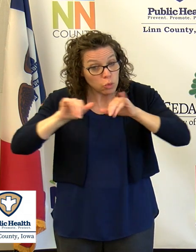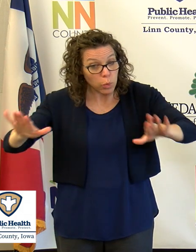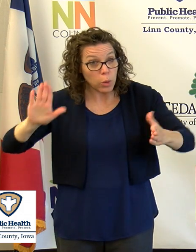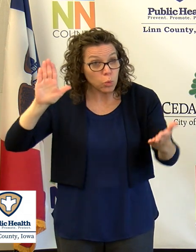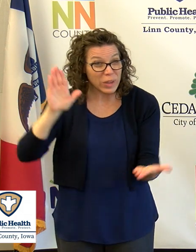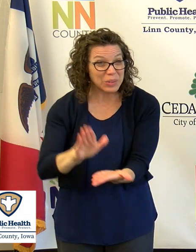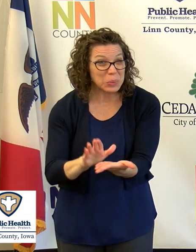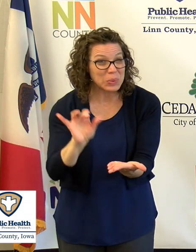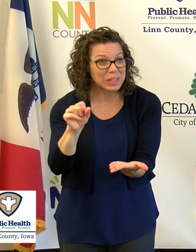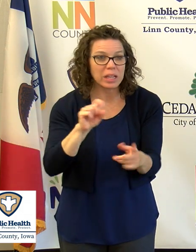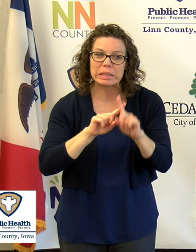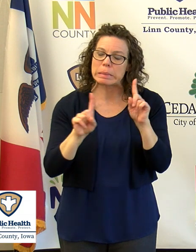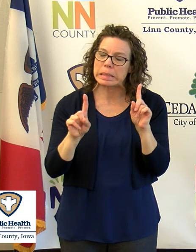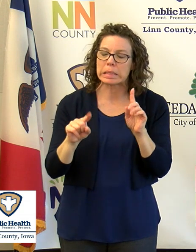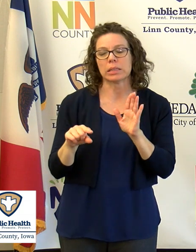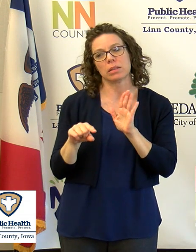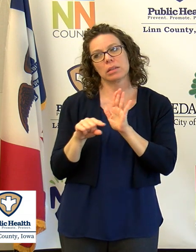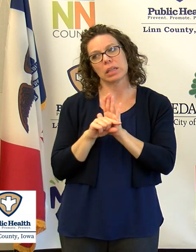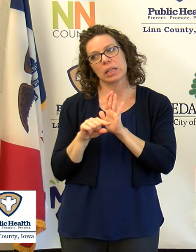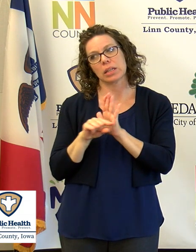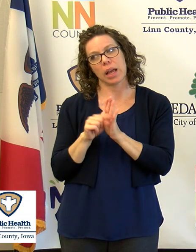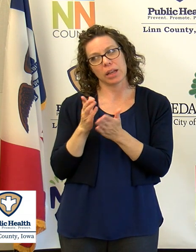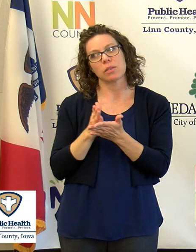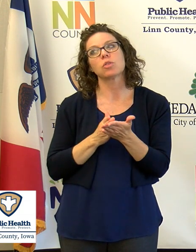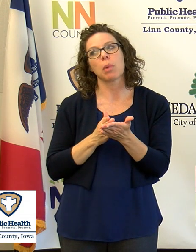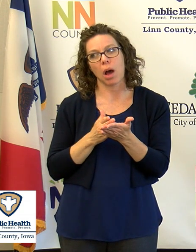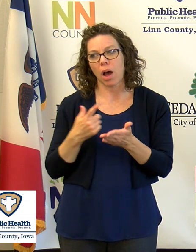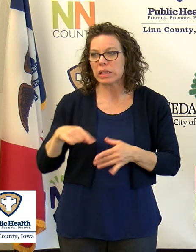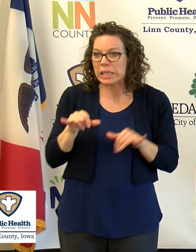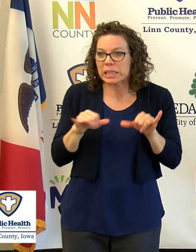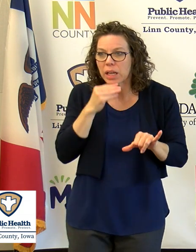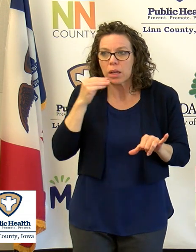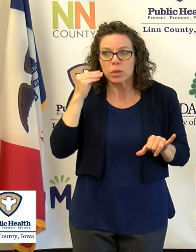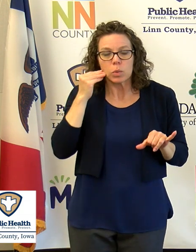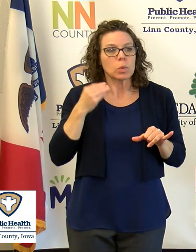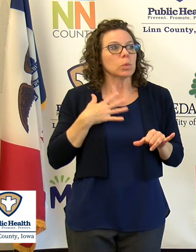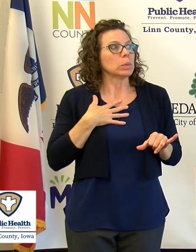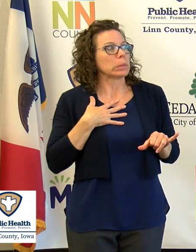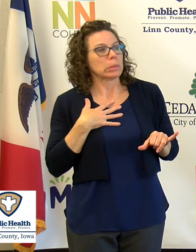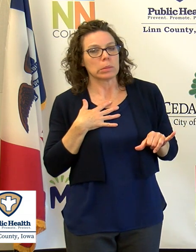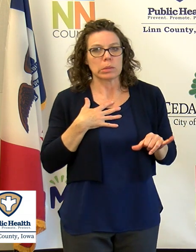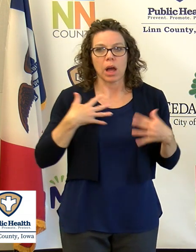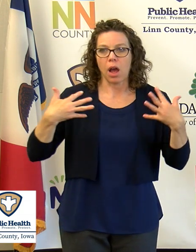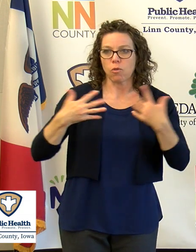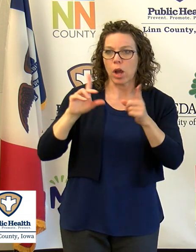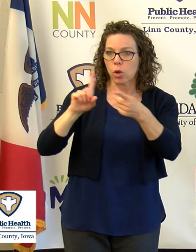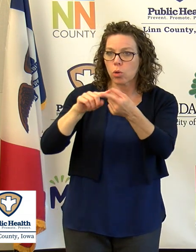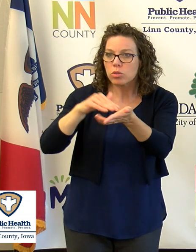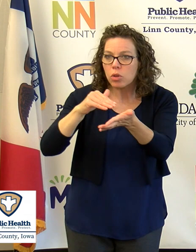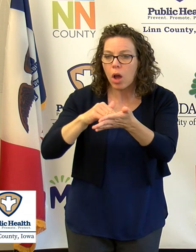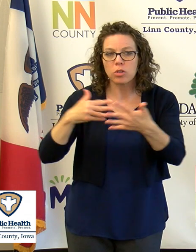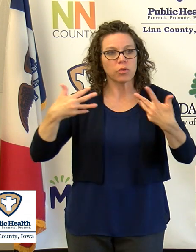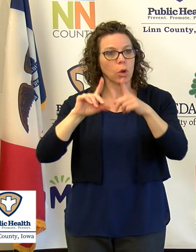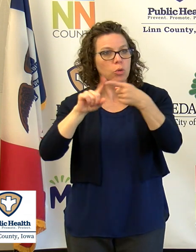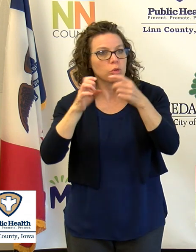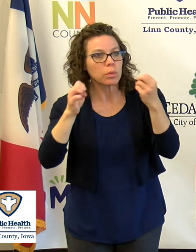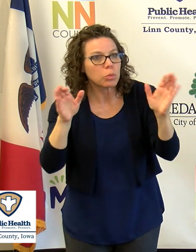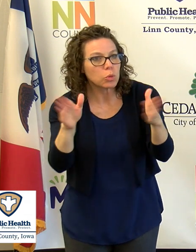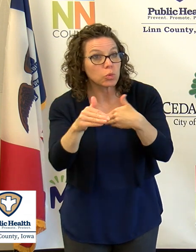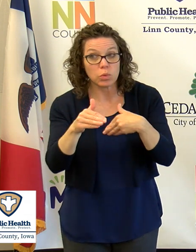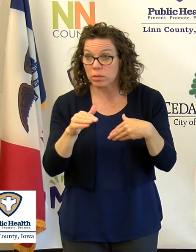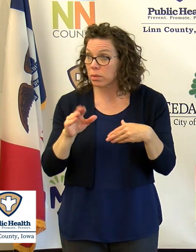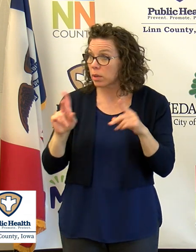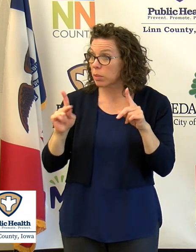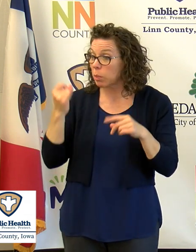infection. But the downside of that is I think they've been so effective in staying at home that then we start worrying about, people avoid